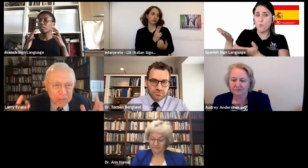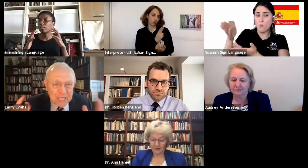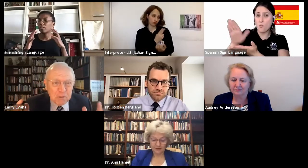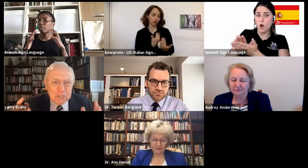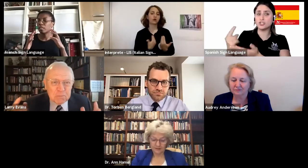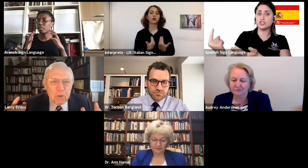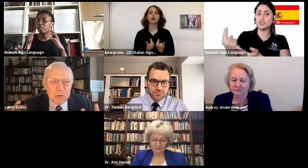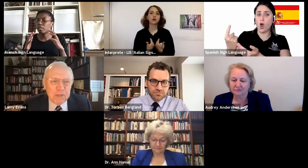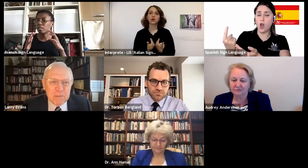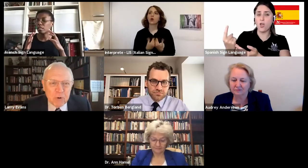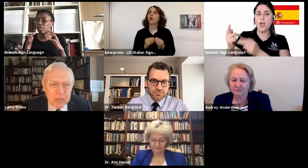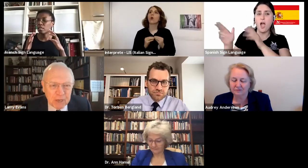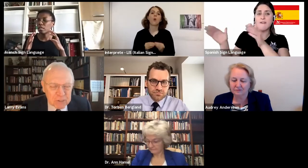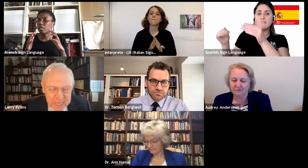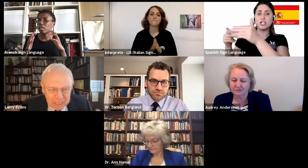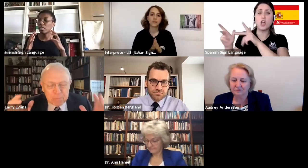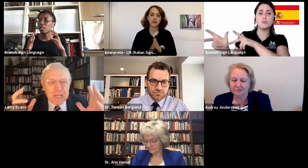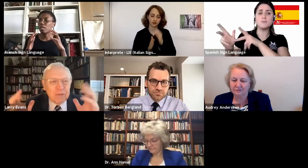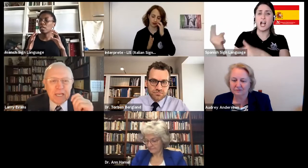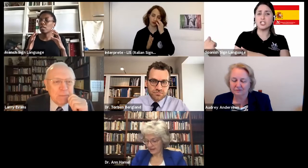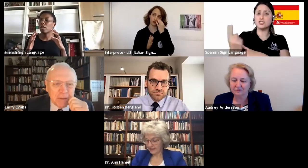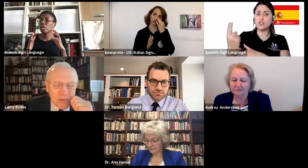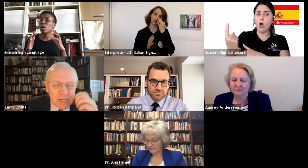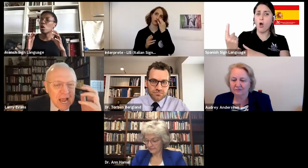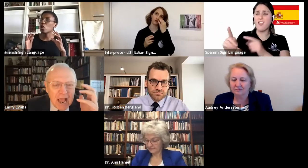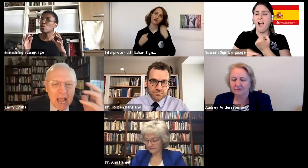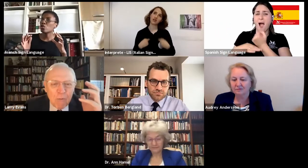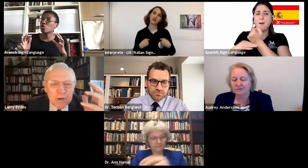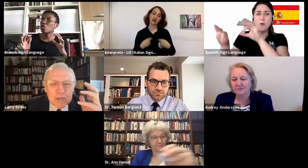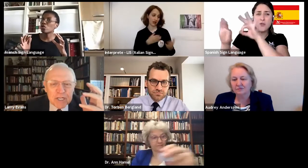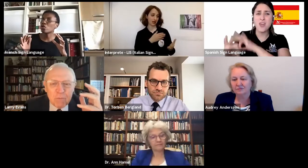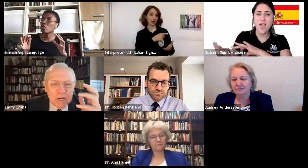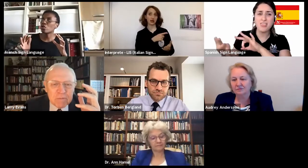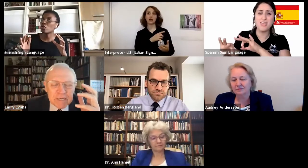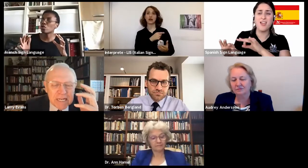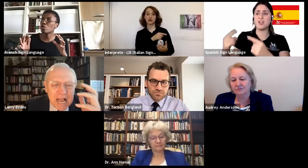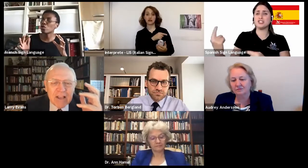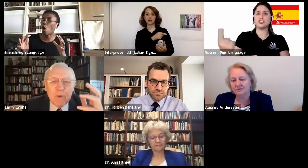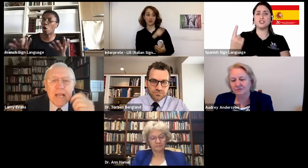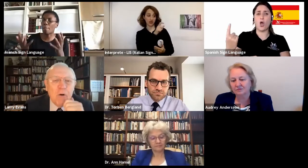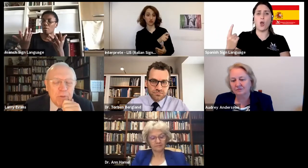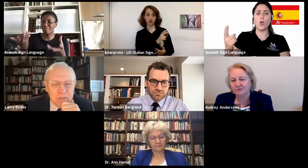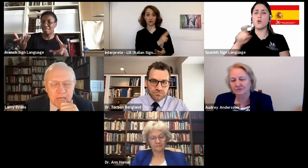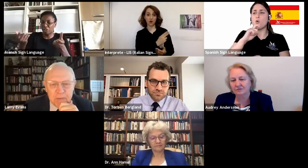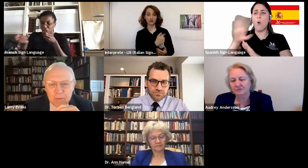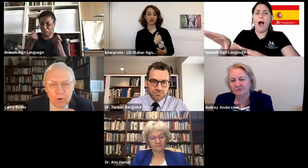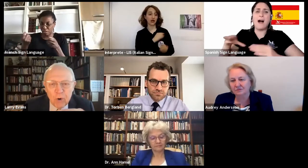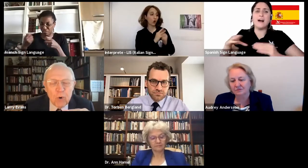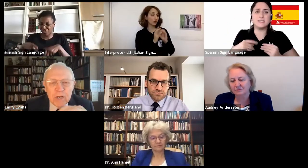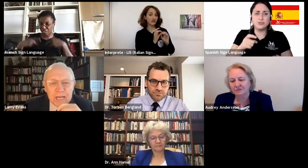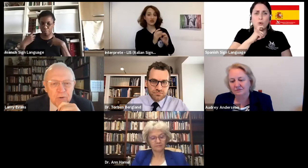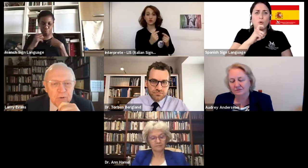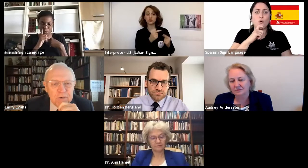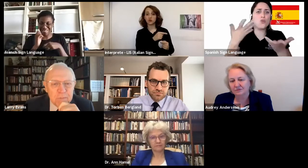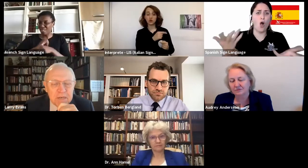spoke to me that morning when I was laying in bed, thinking about this, how would someone, how can we help those kinds of people?